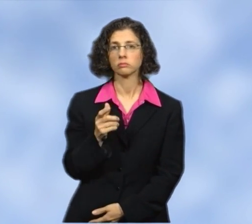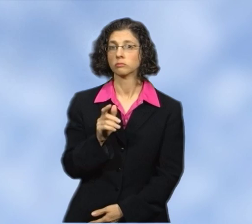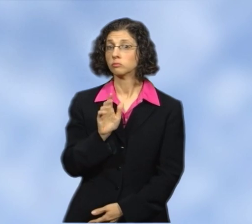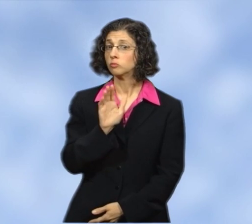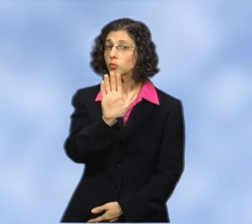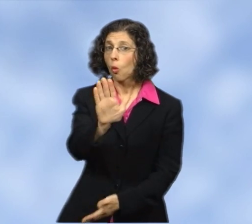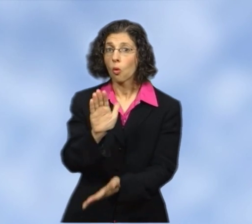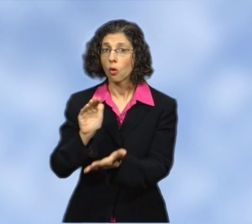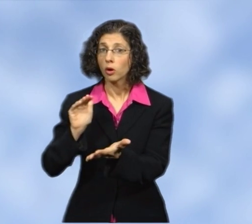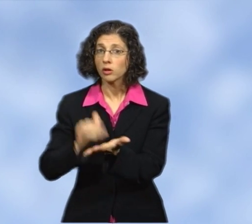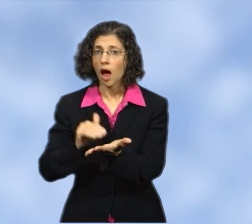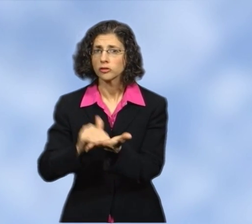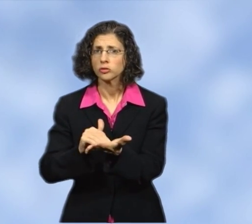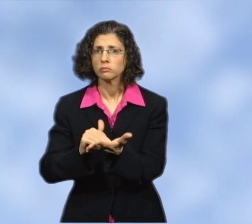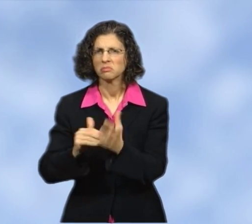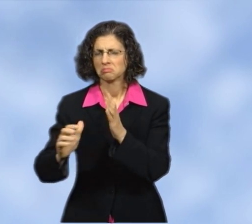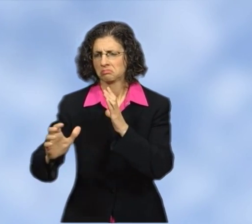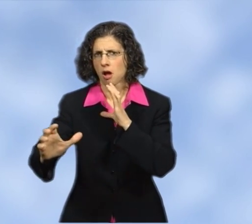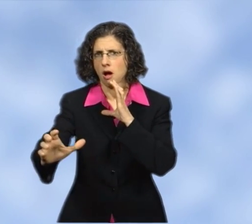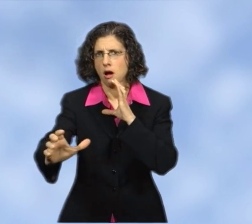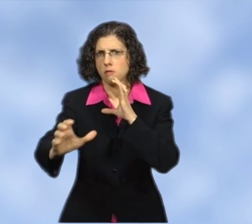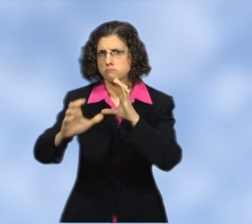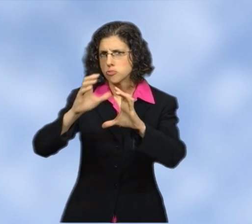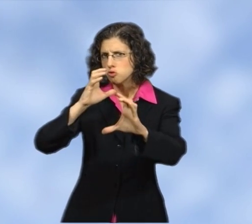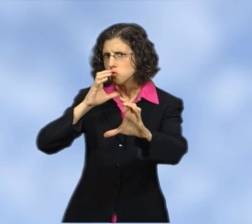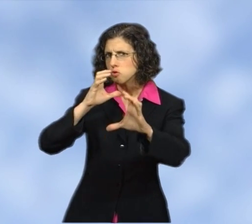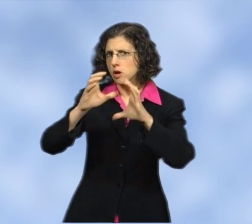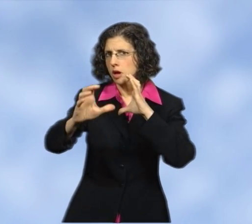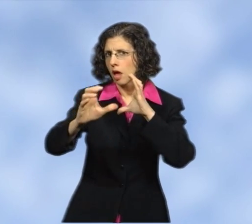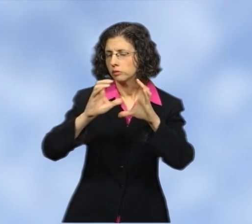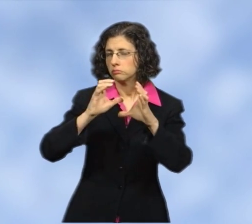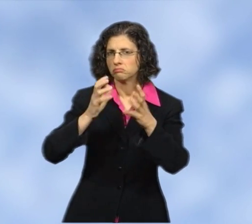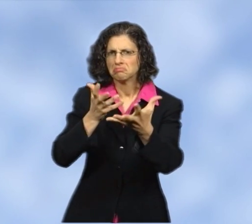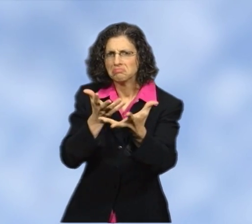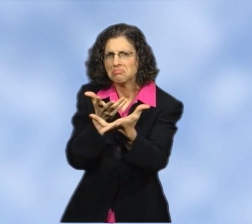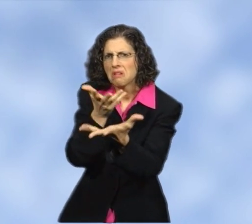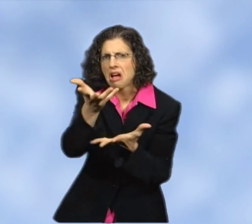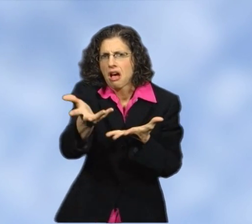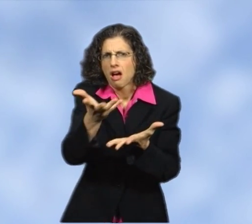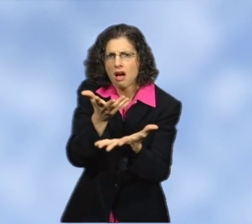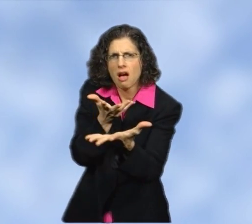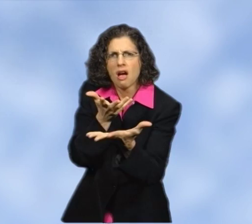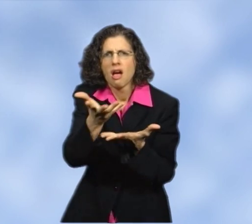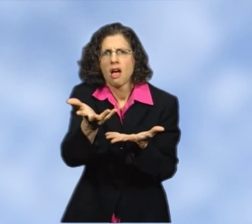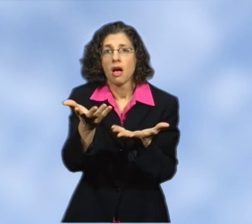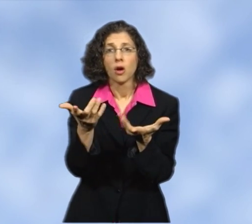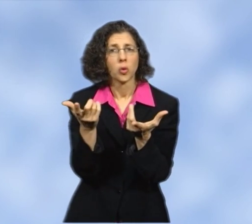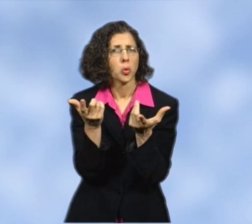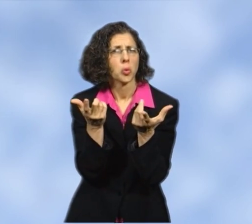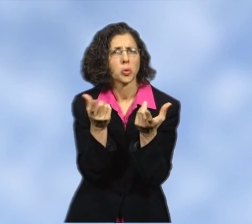sure to communicate with your doctors so that you understand